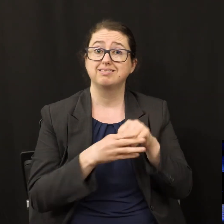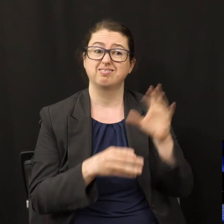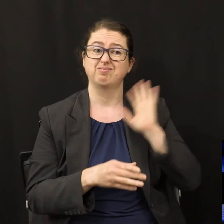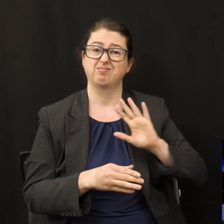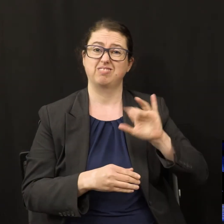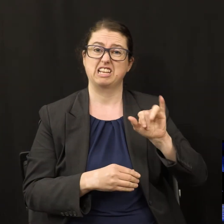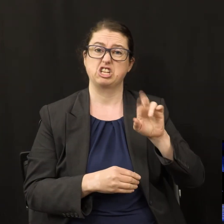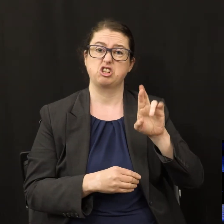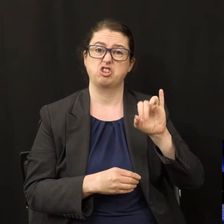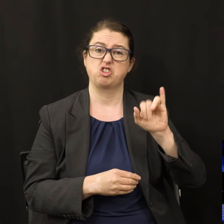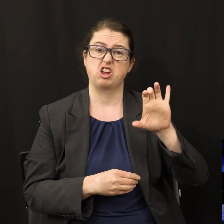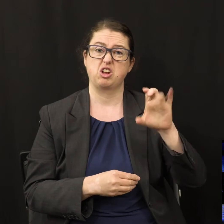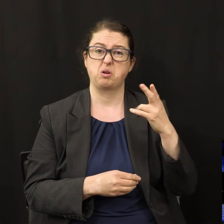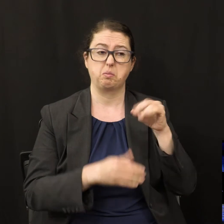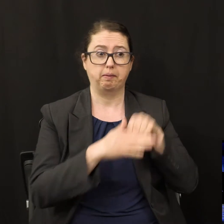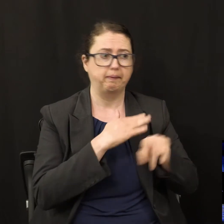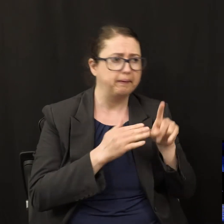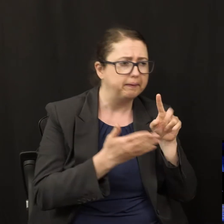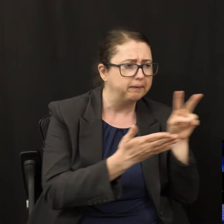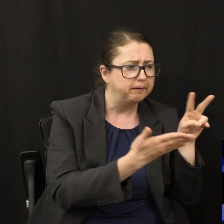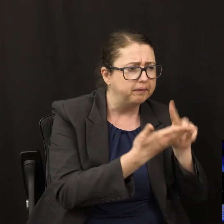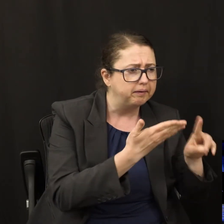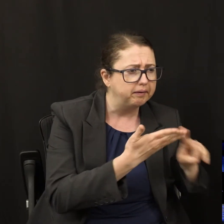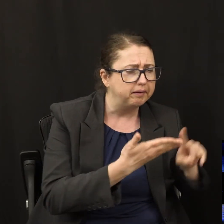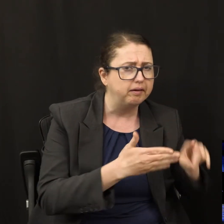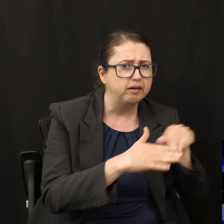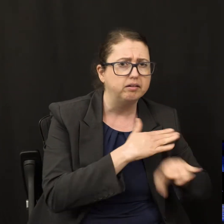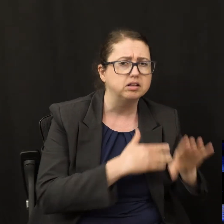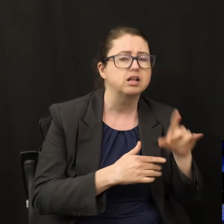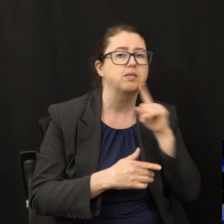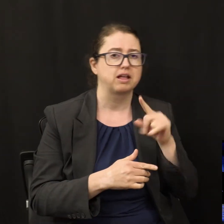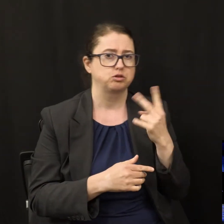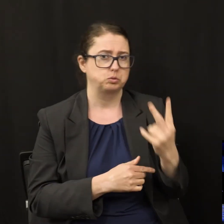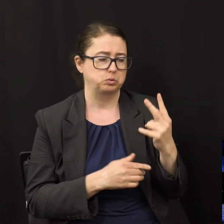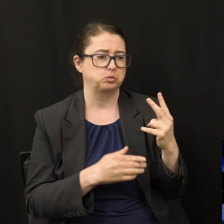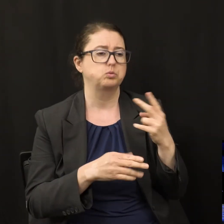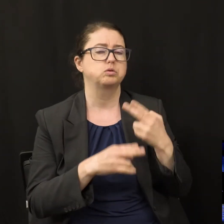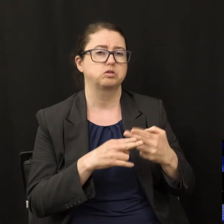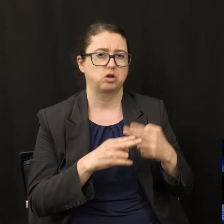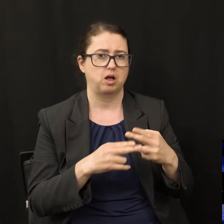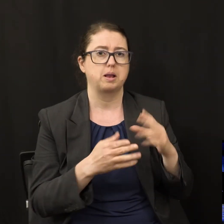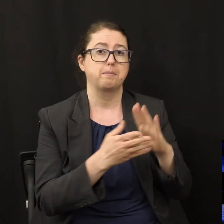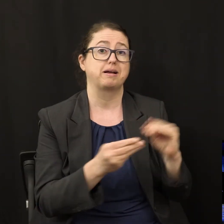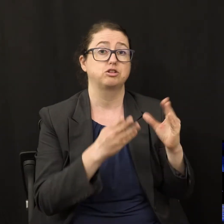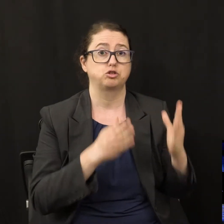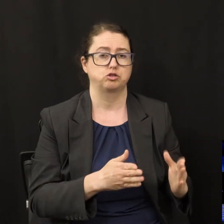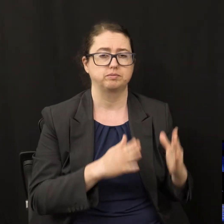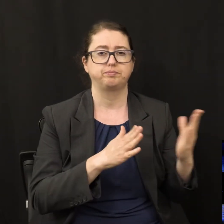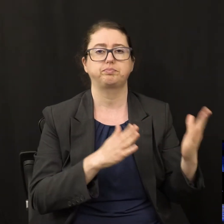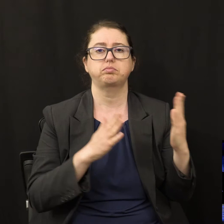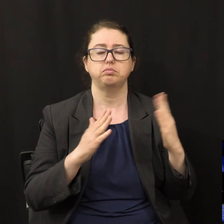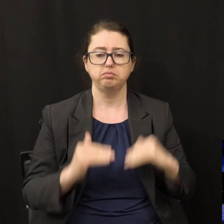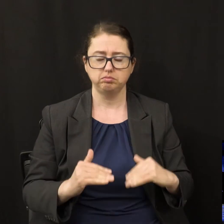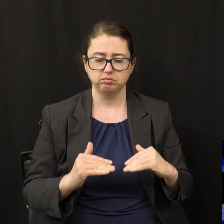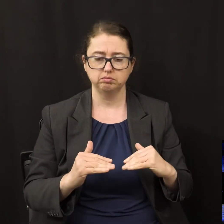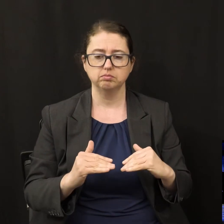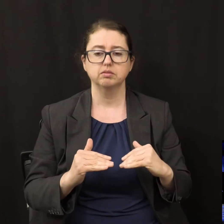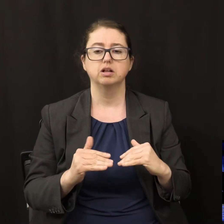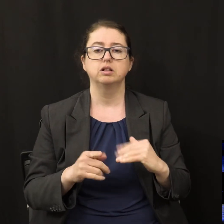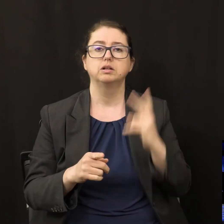angels or messengers. In Galatians chapter 4 and verse 14, the apostle Paul